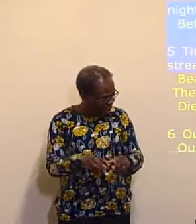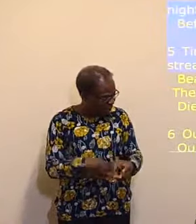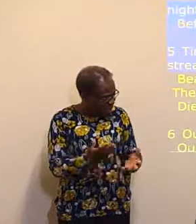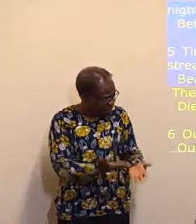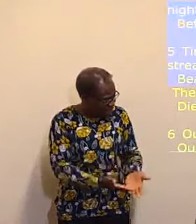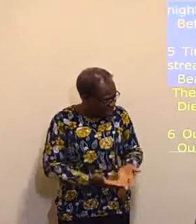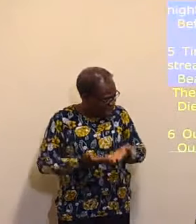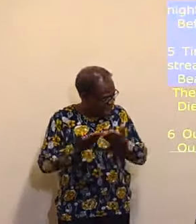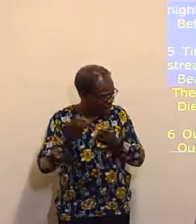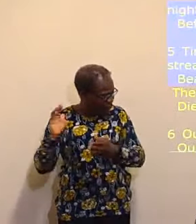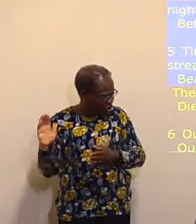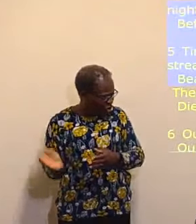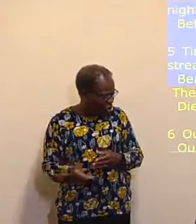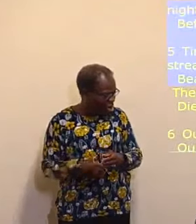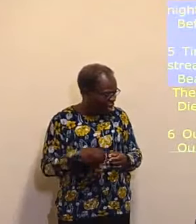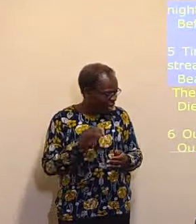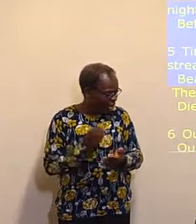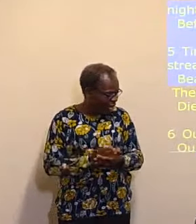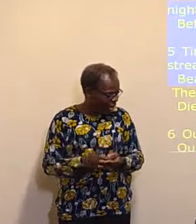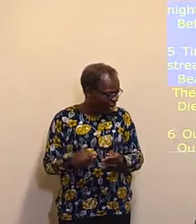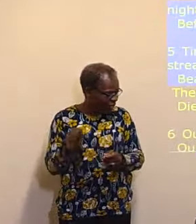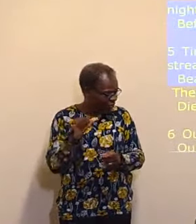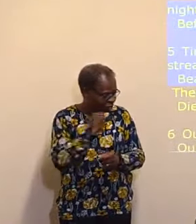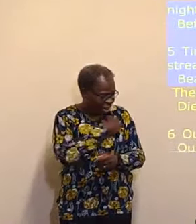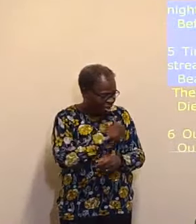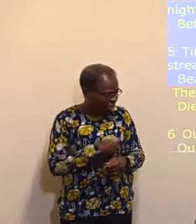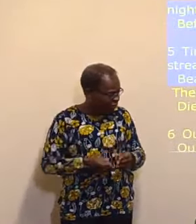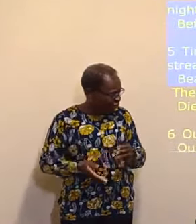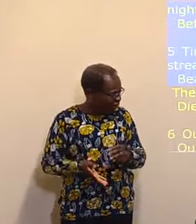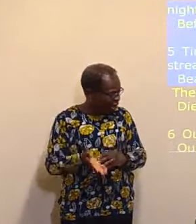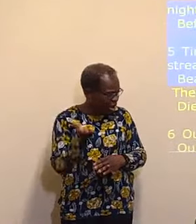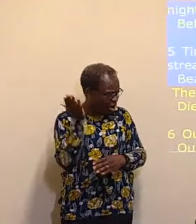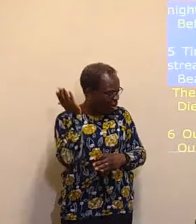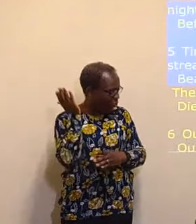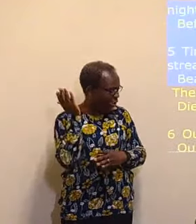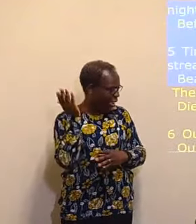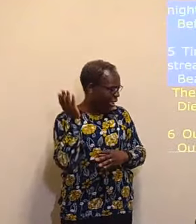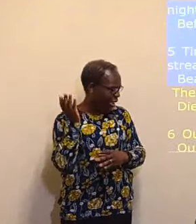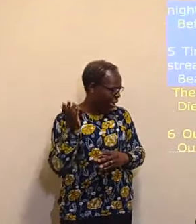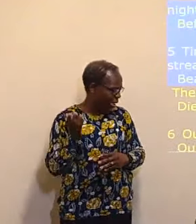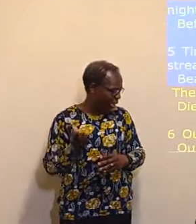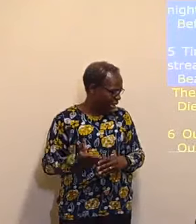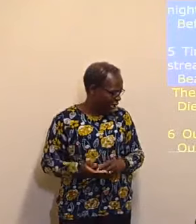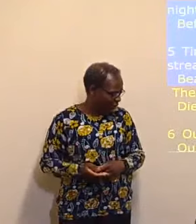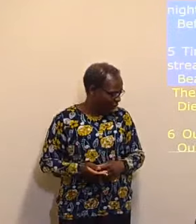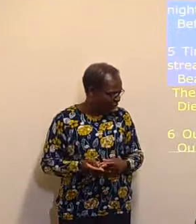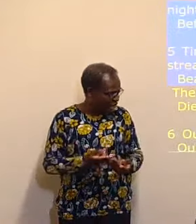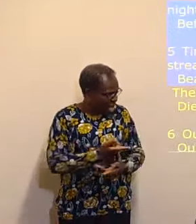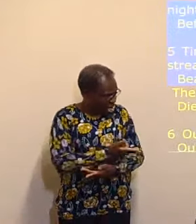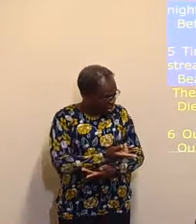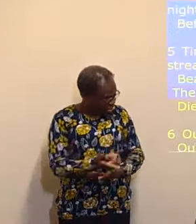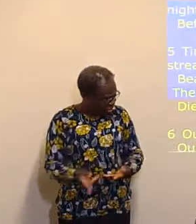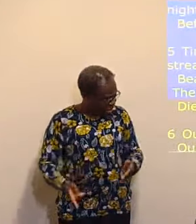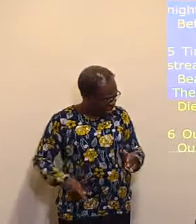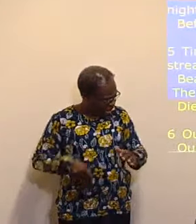Bears all its songs away Then